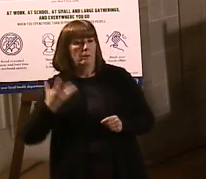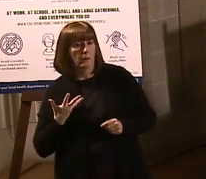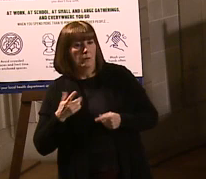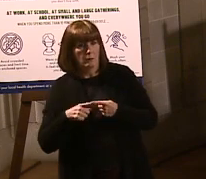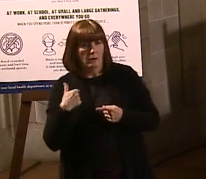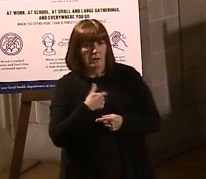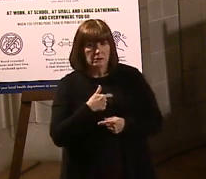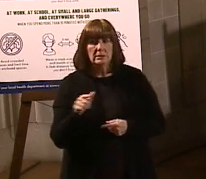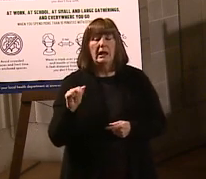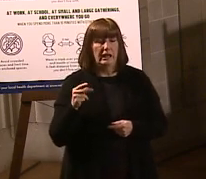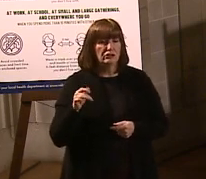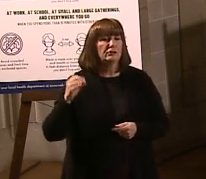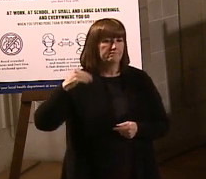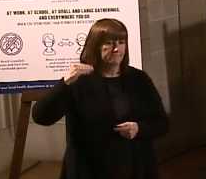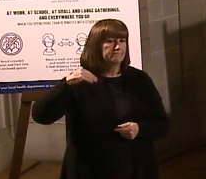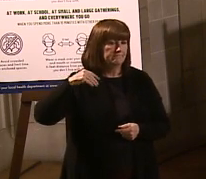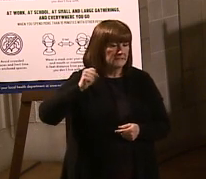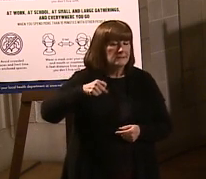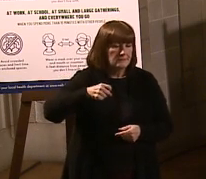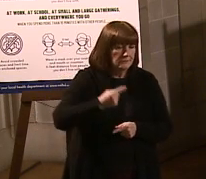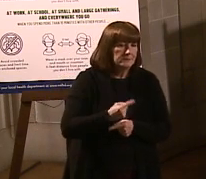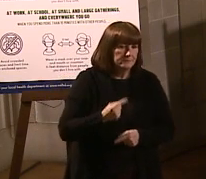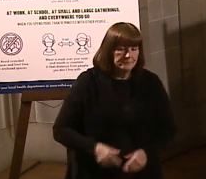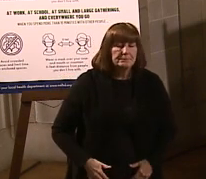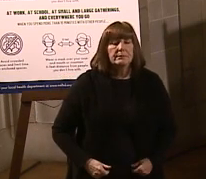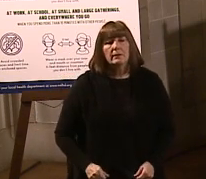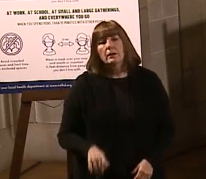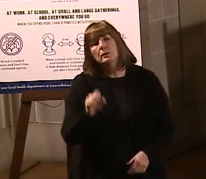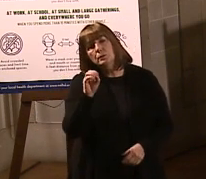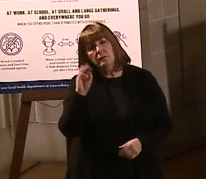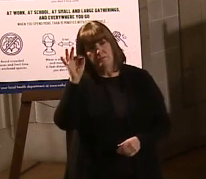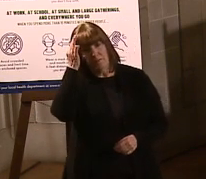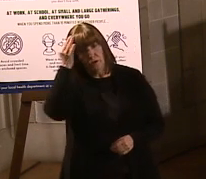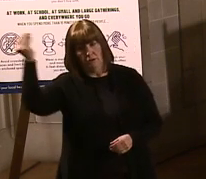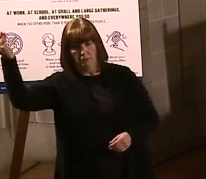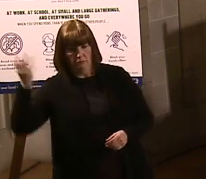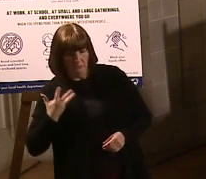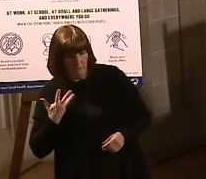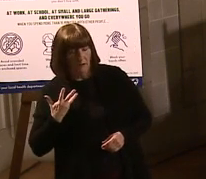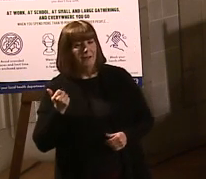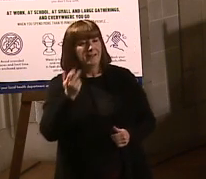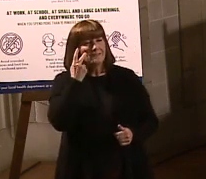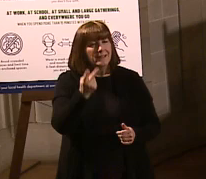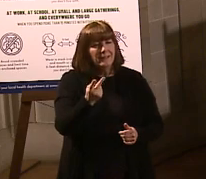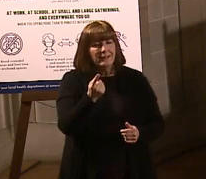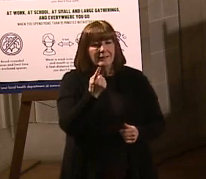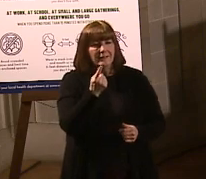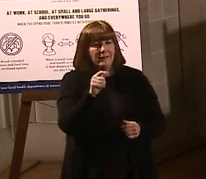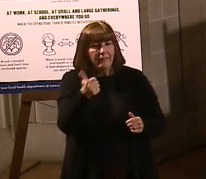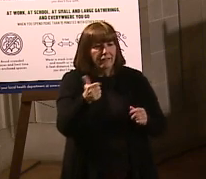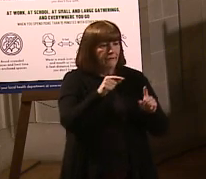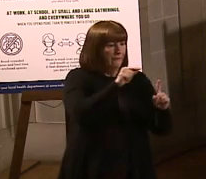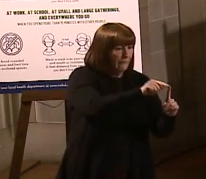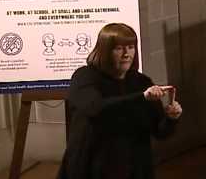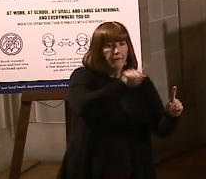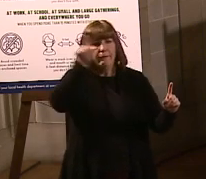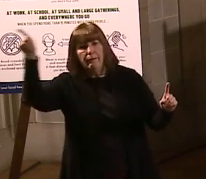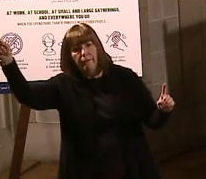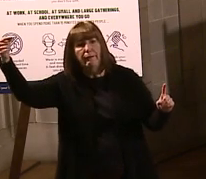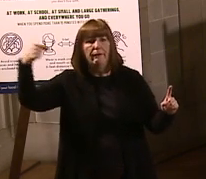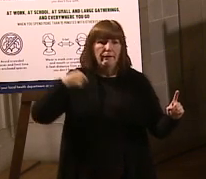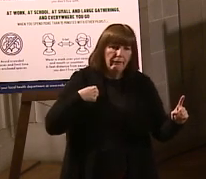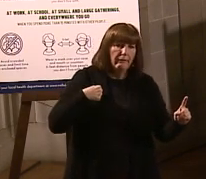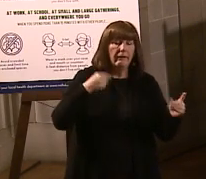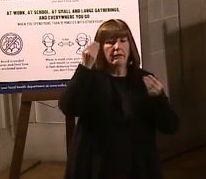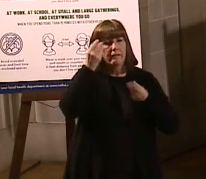That's right, Angie's shaking her head, yeah. So the federal government then reports back to us. So you can see there's a couple of extra steps to be able to get